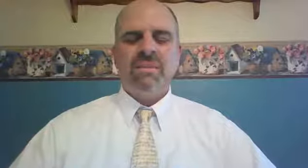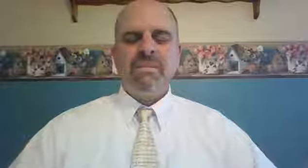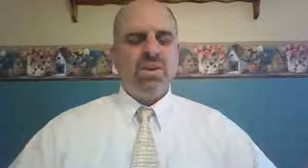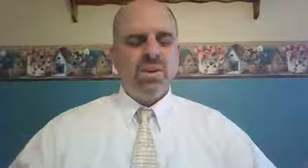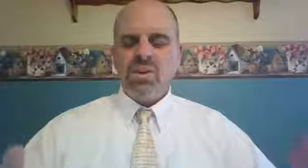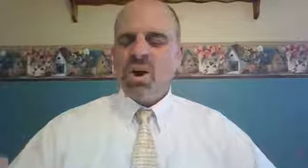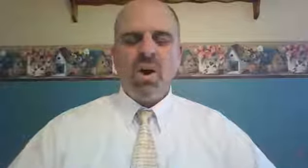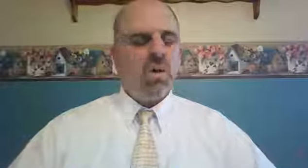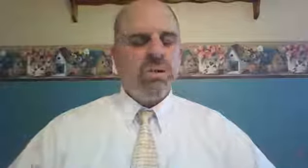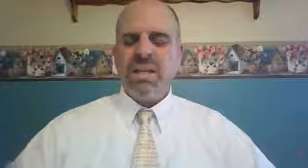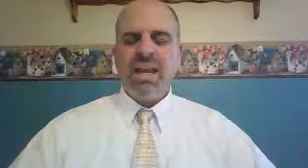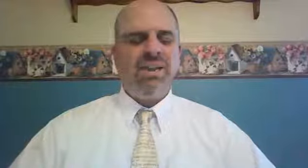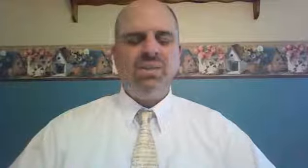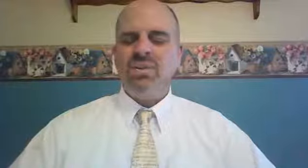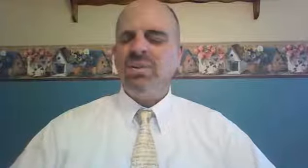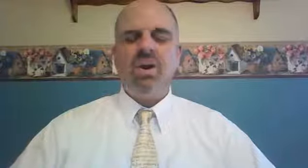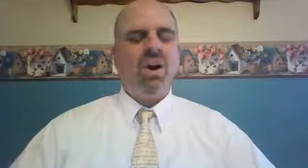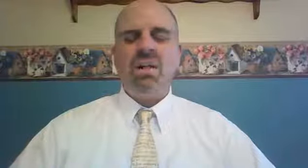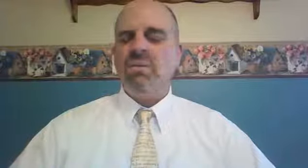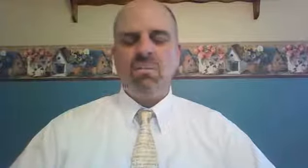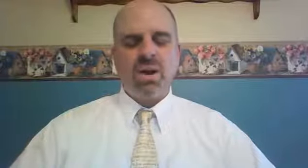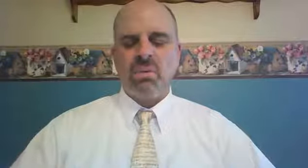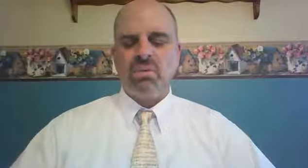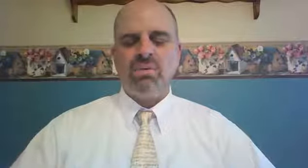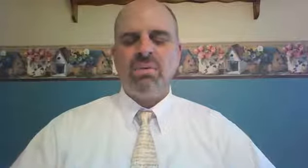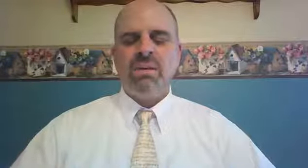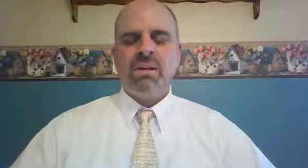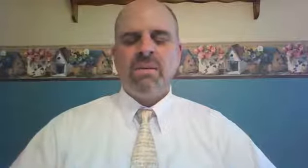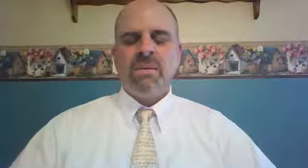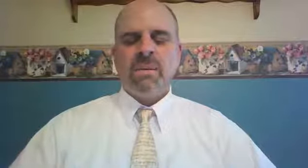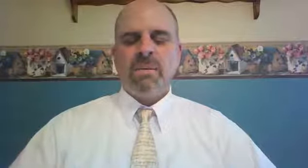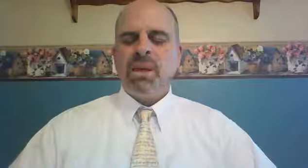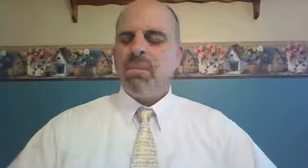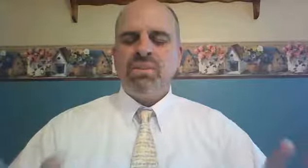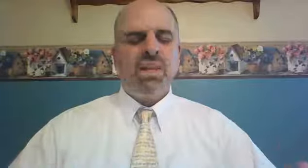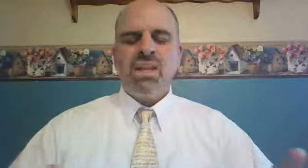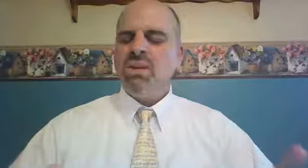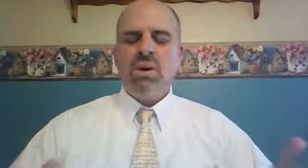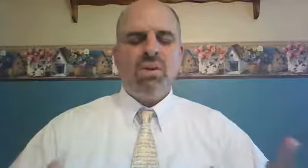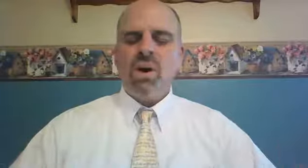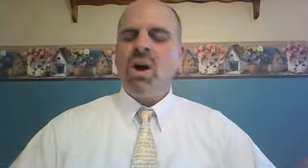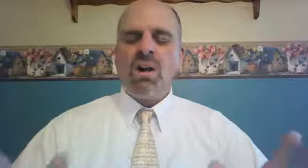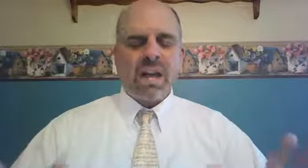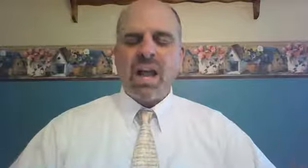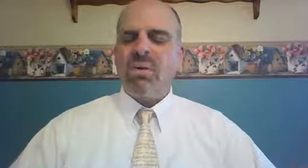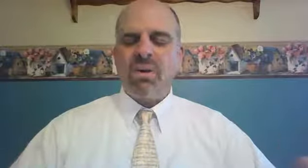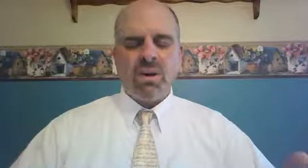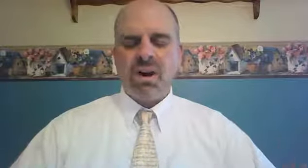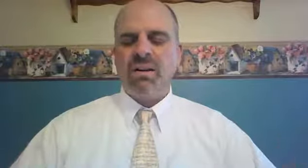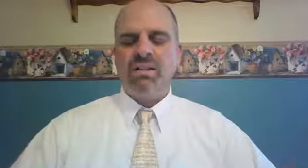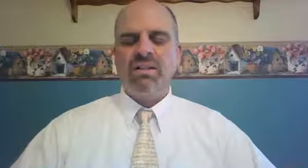You're the hope and the answer to all of our problems. May we seek you with all our hearts.